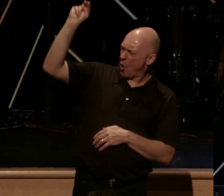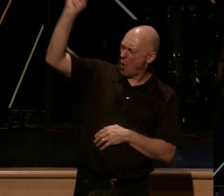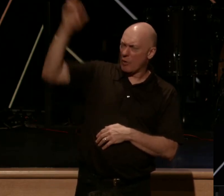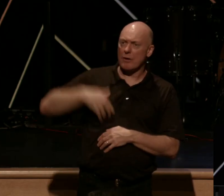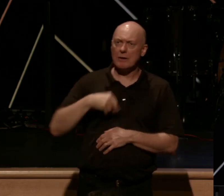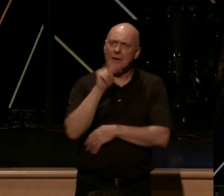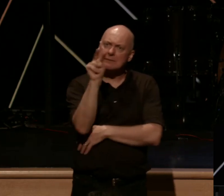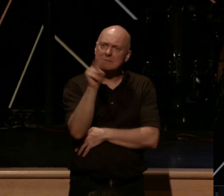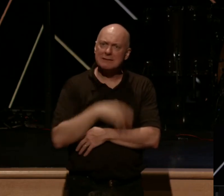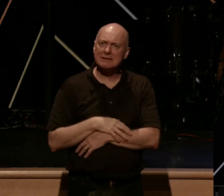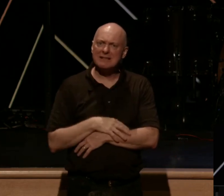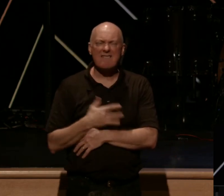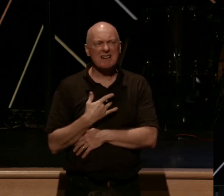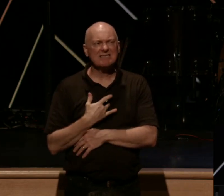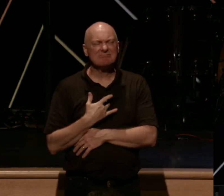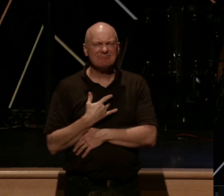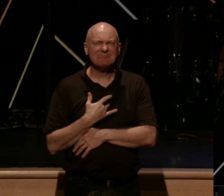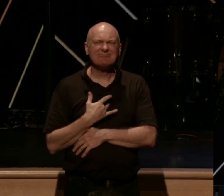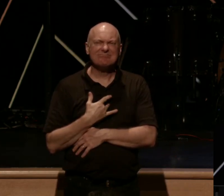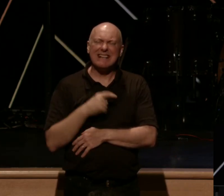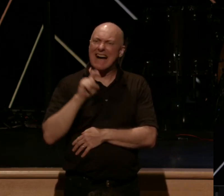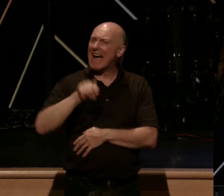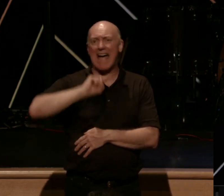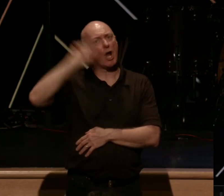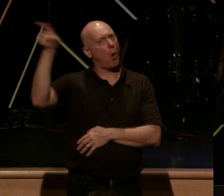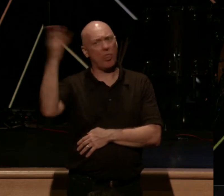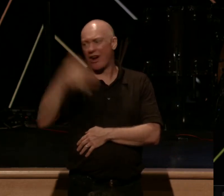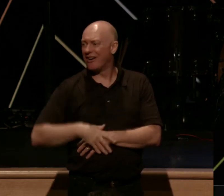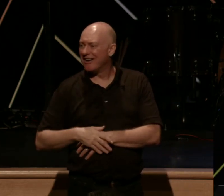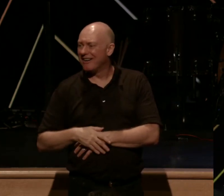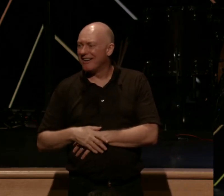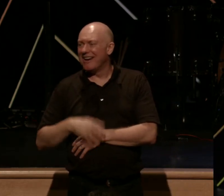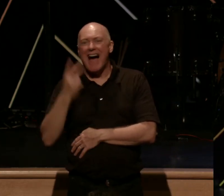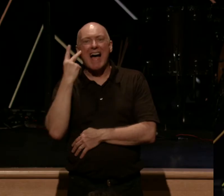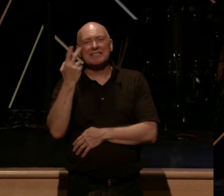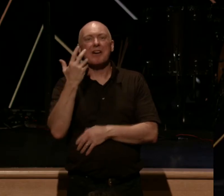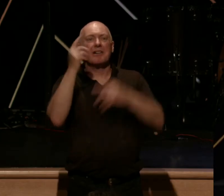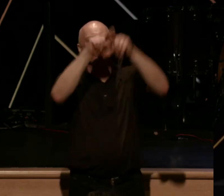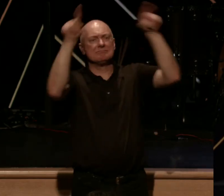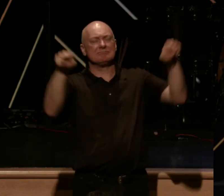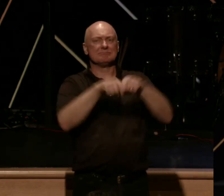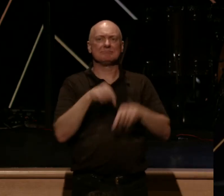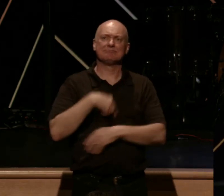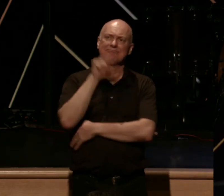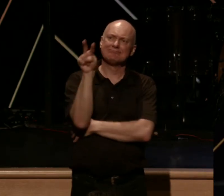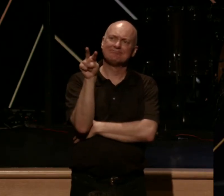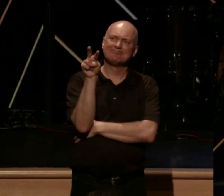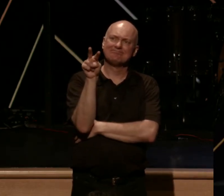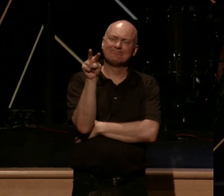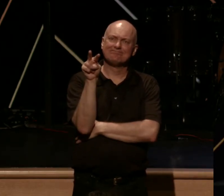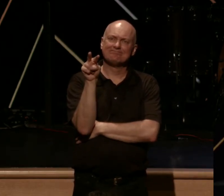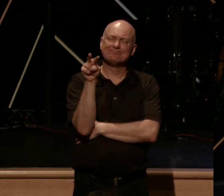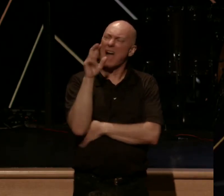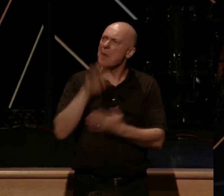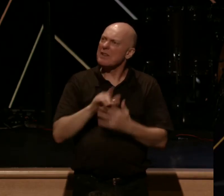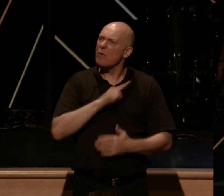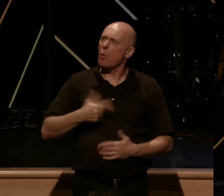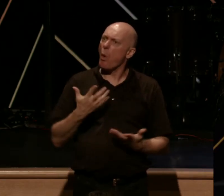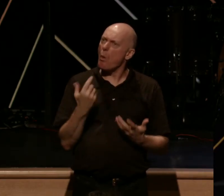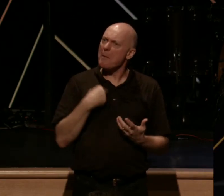I gotta go. I gotta go. And I'd seen slides for Fort Hope, and I saw this one, and I was like, I just really believe the Lord wants me to go. And